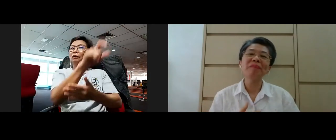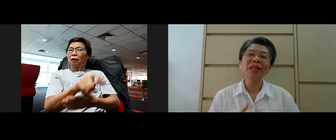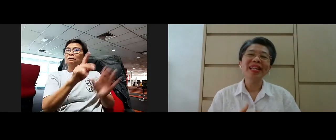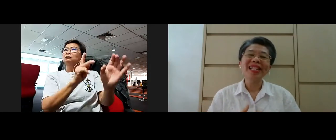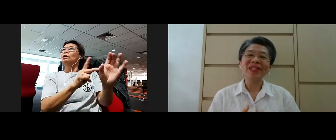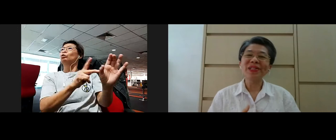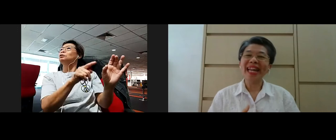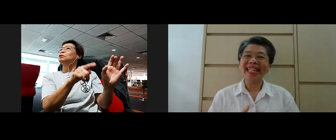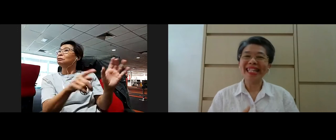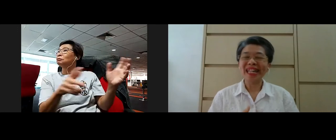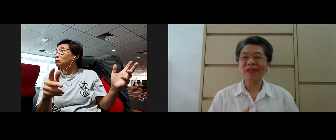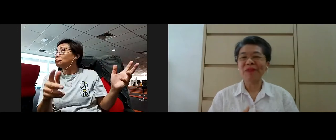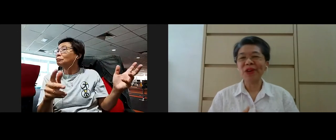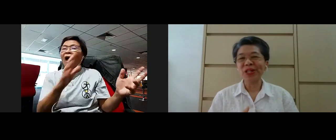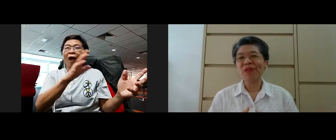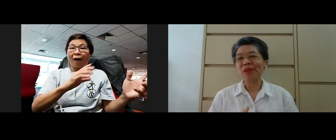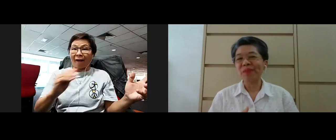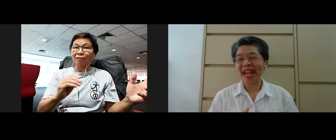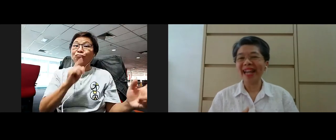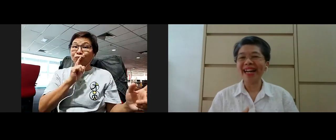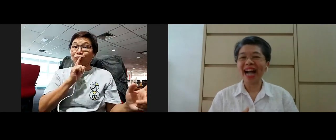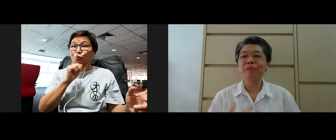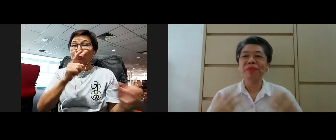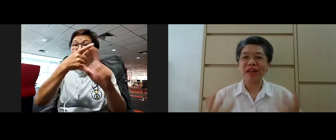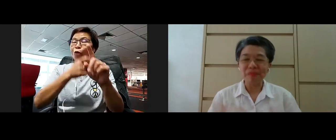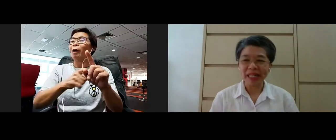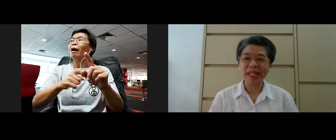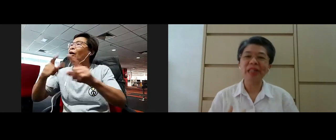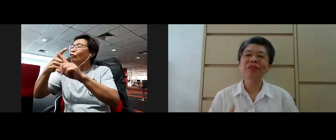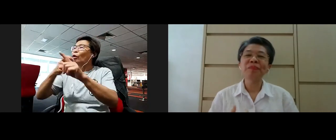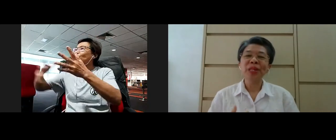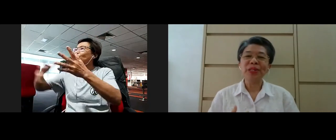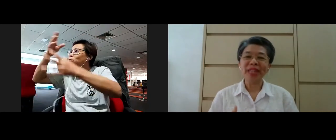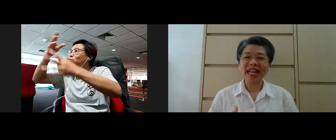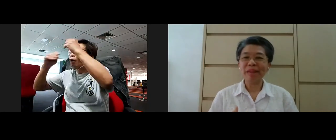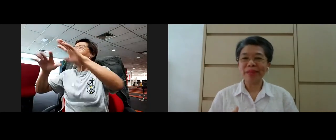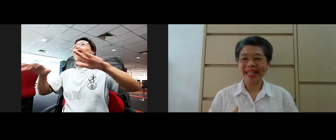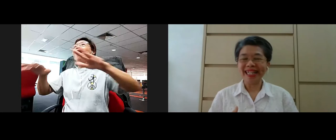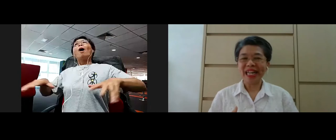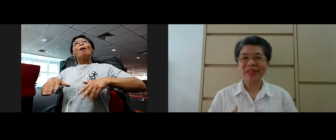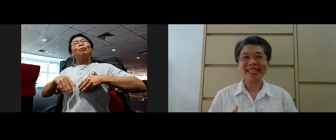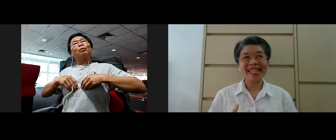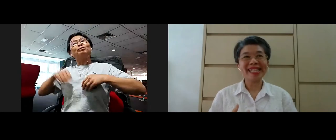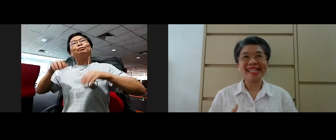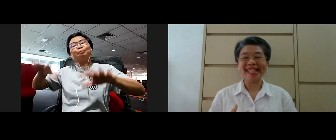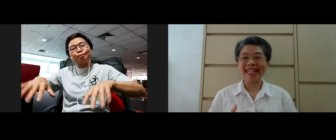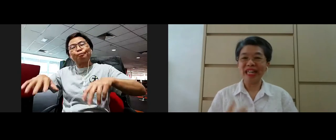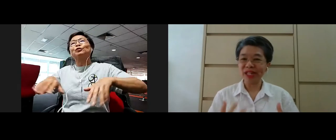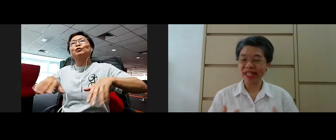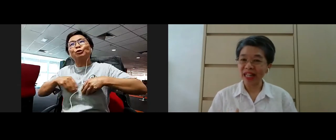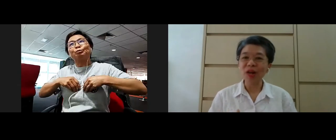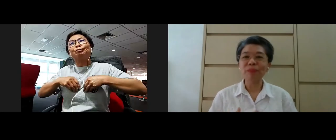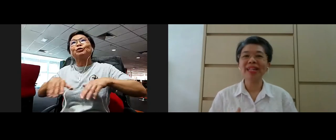So, and of course, from there, I brave myself to take up, you know, this